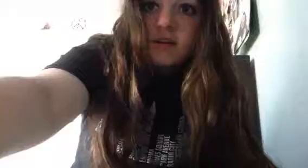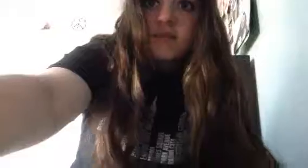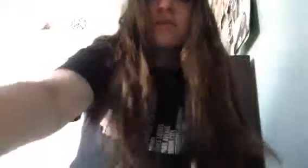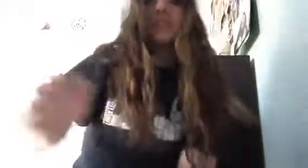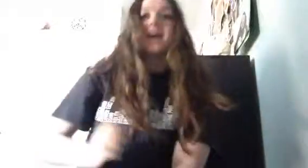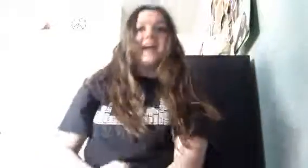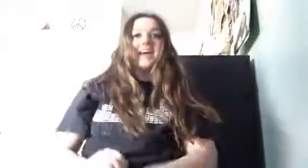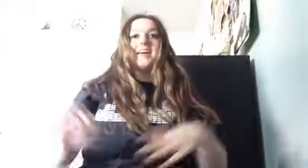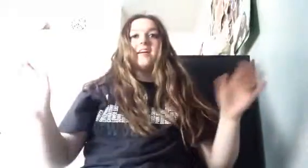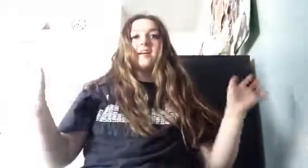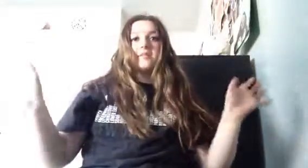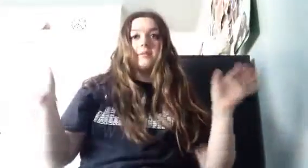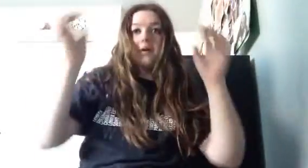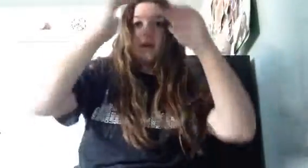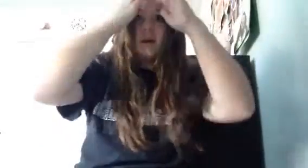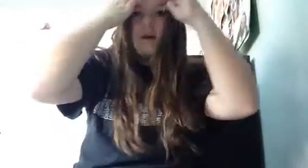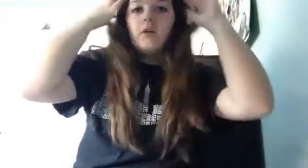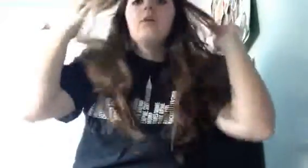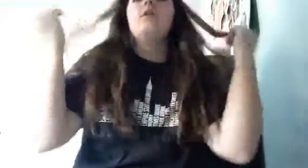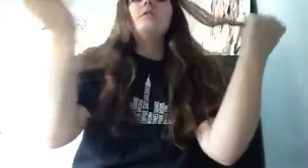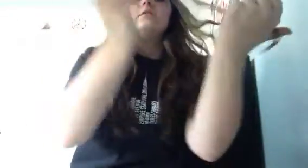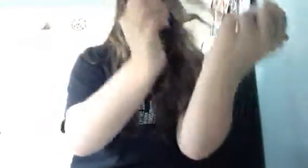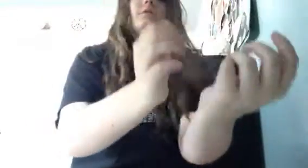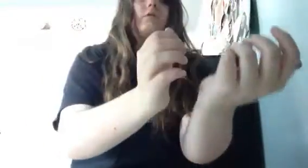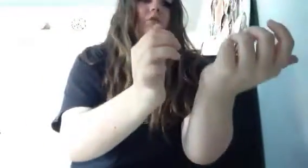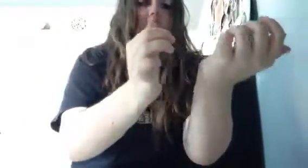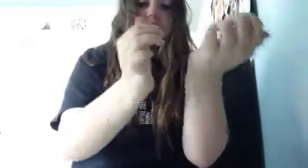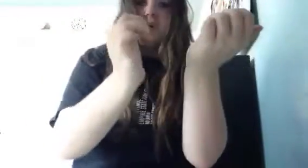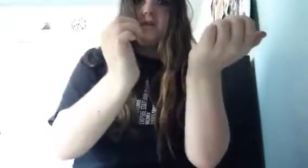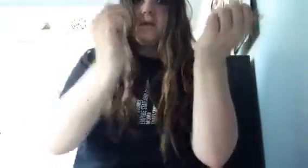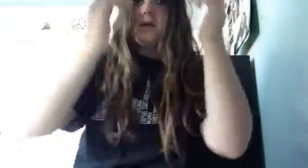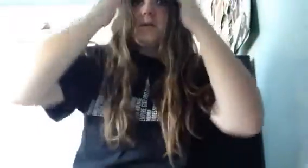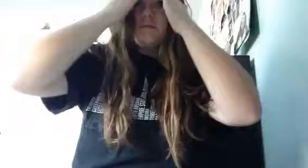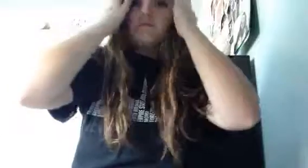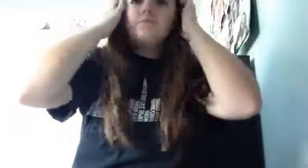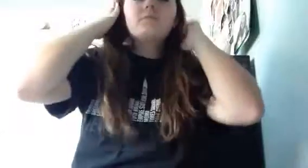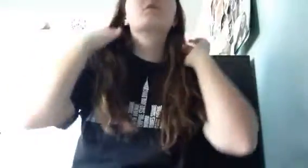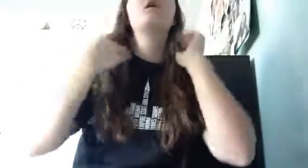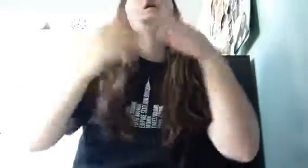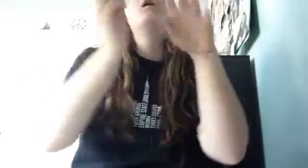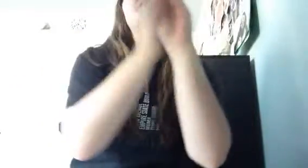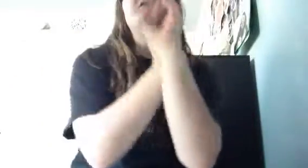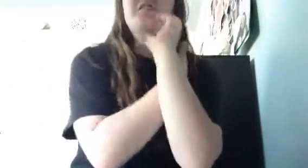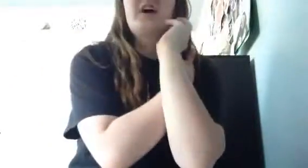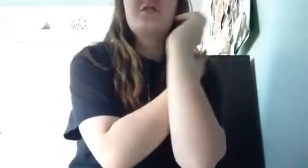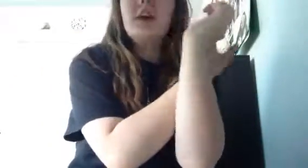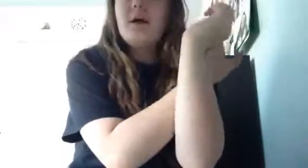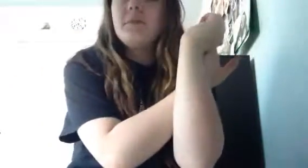hey everybody this is going to be a story time video this actually happened